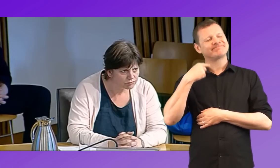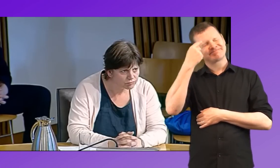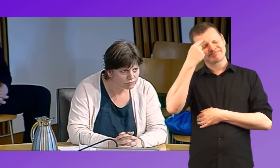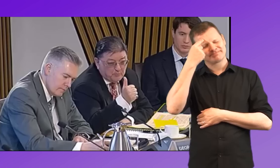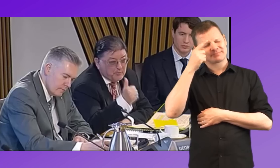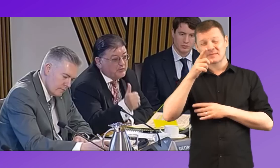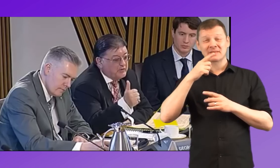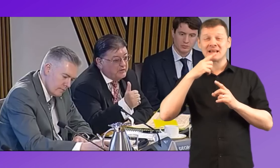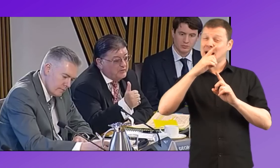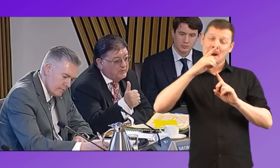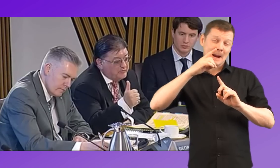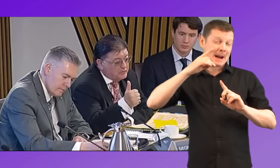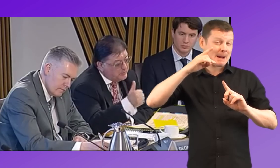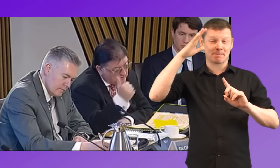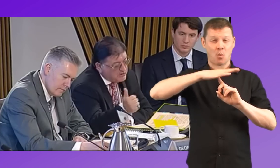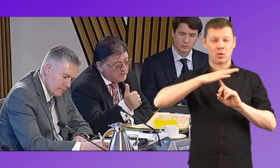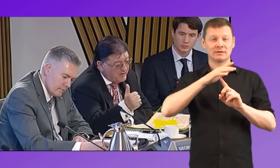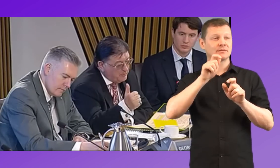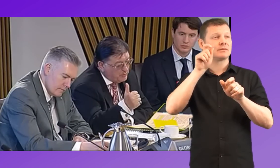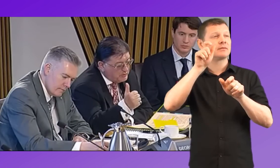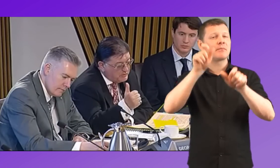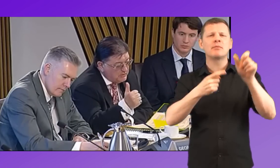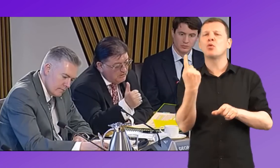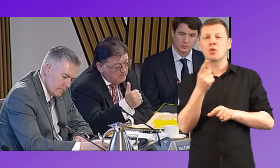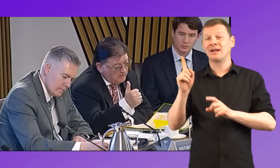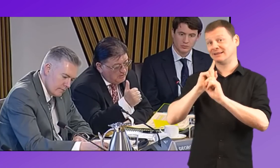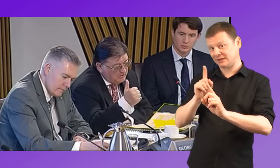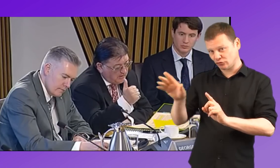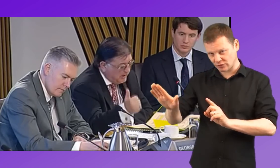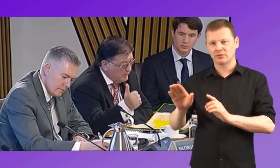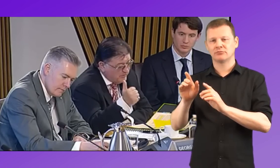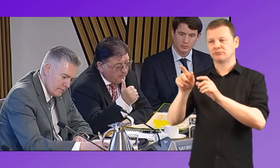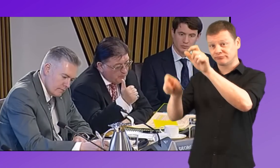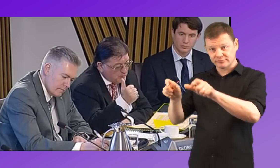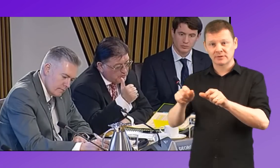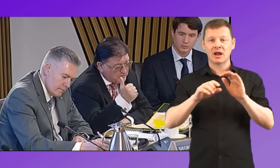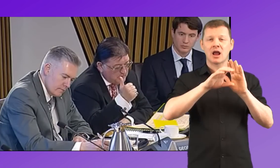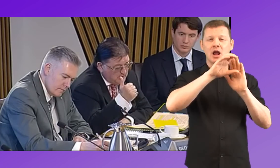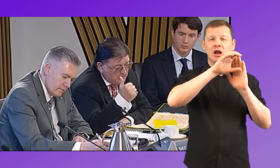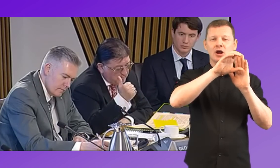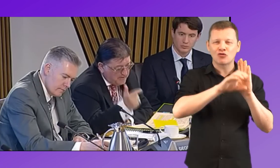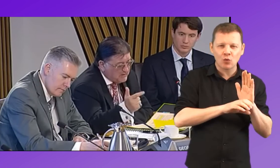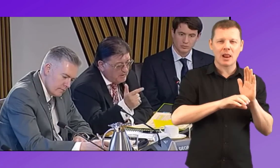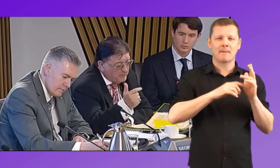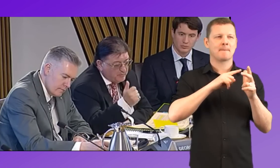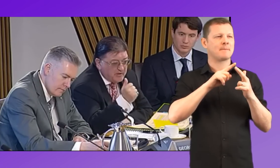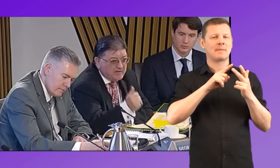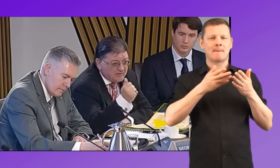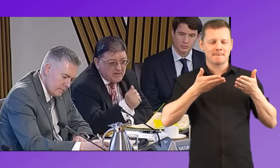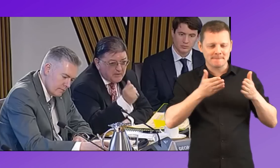people, people that we've talked about, teachers are very important. The curriculum is very important. The methods are very important. But at the end of the day,